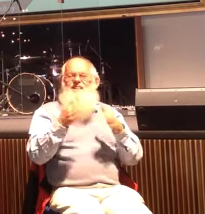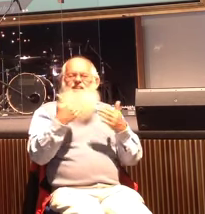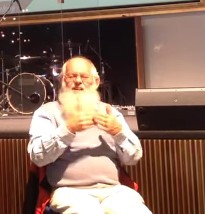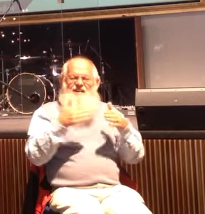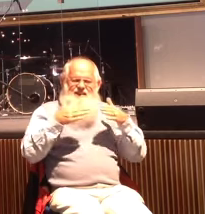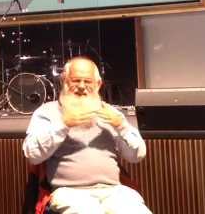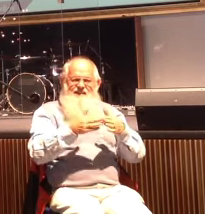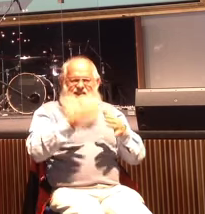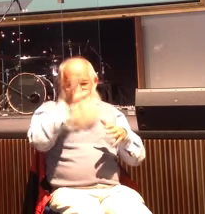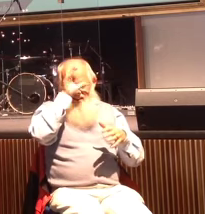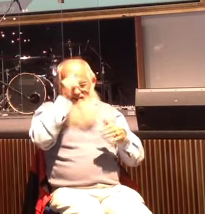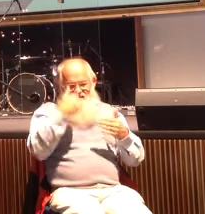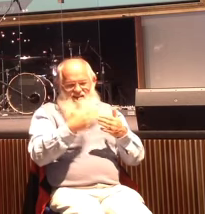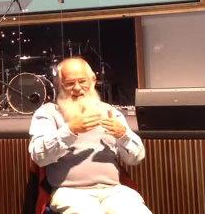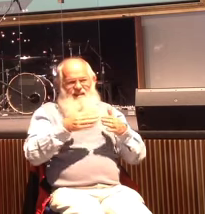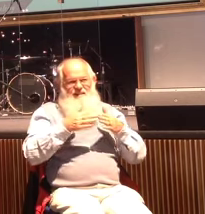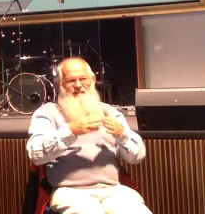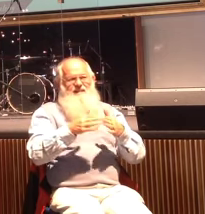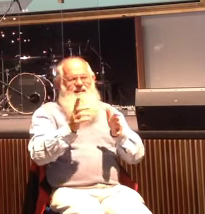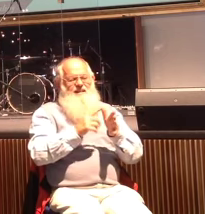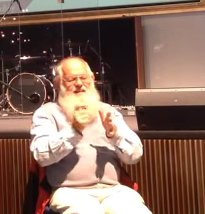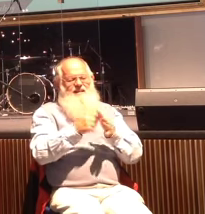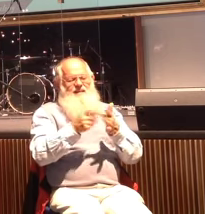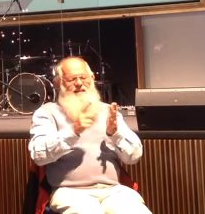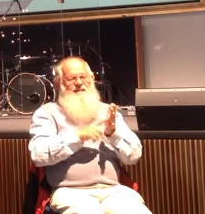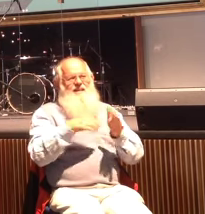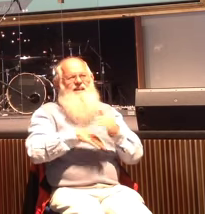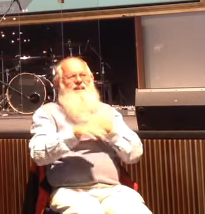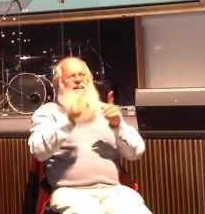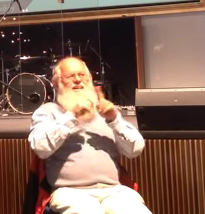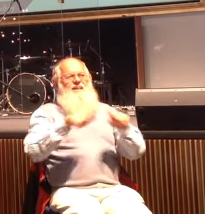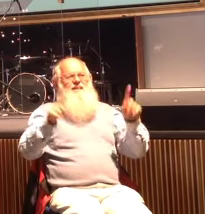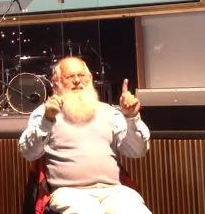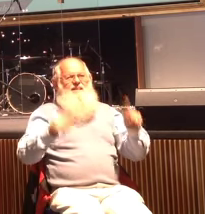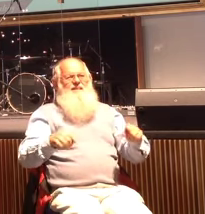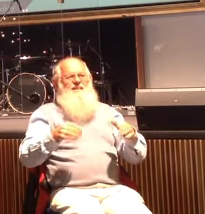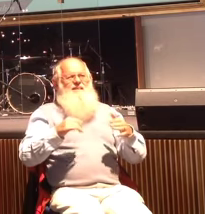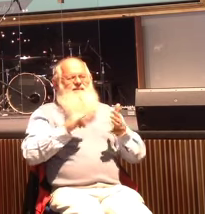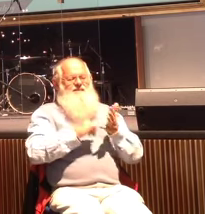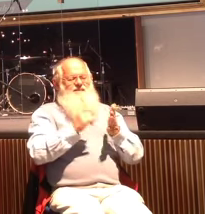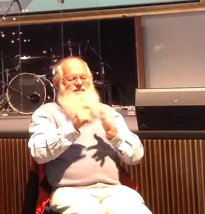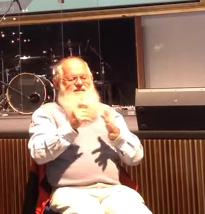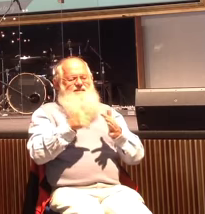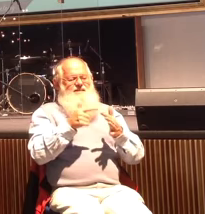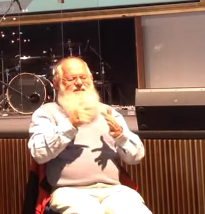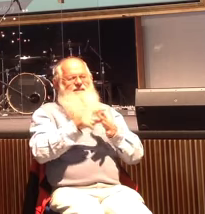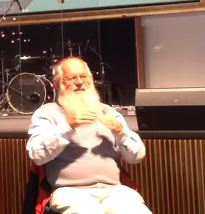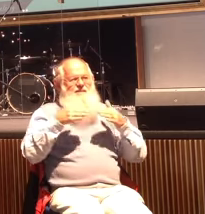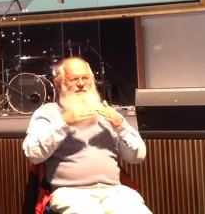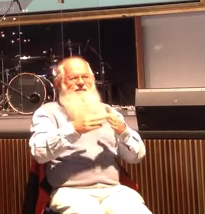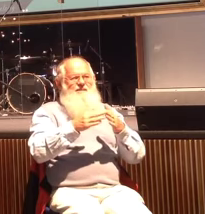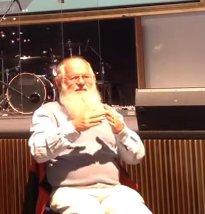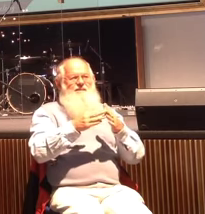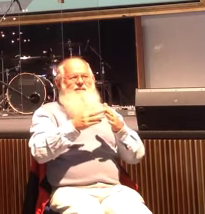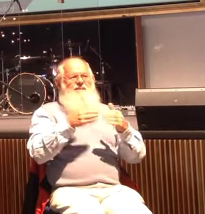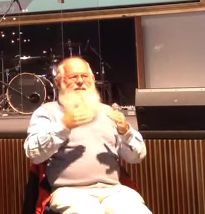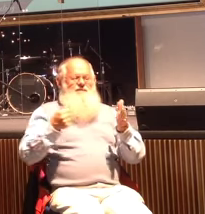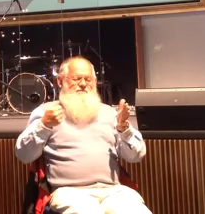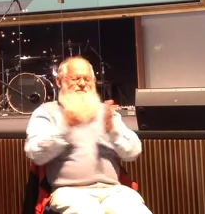I remember being on the boat with April, and we were at a camp. was like a speed boat, and they were going around and, you know, hitting waves and going up and down,